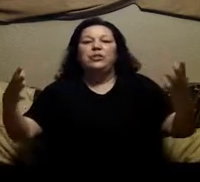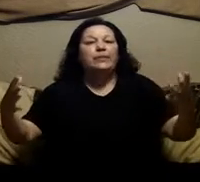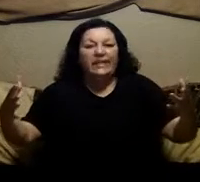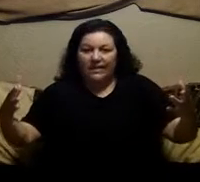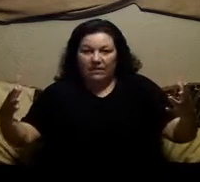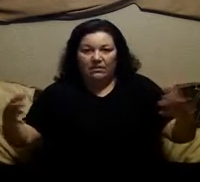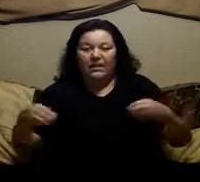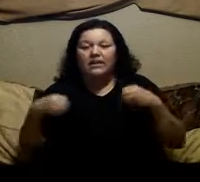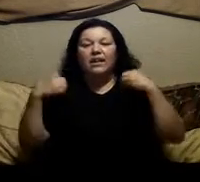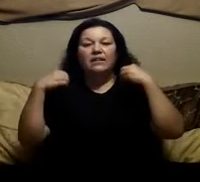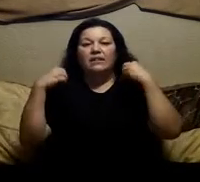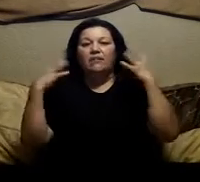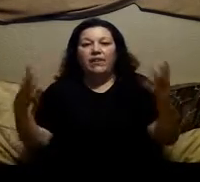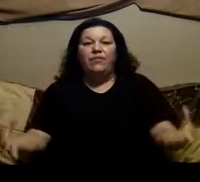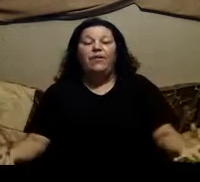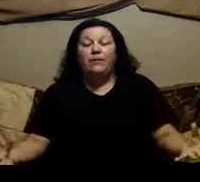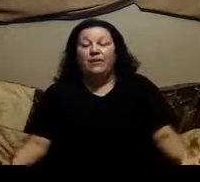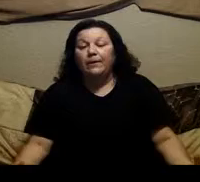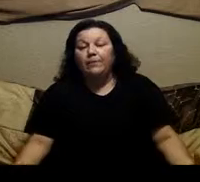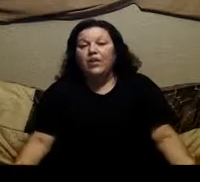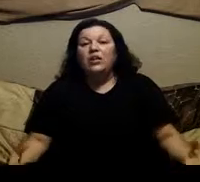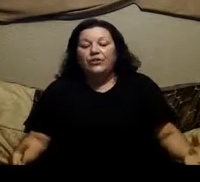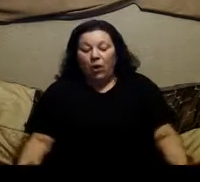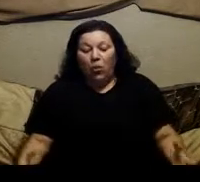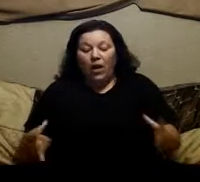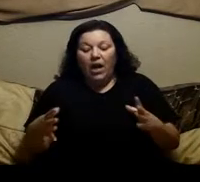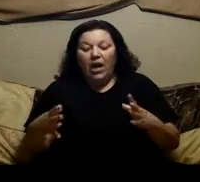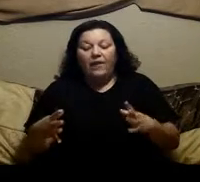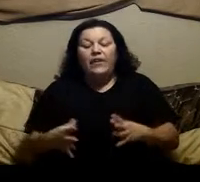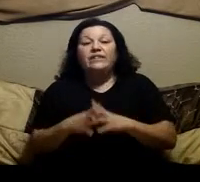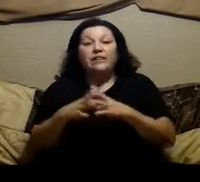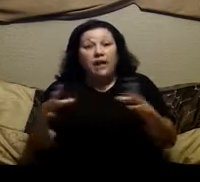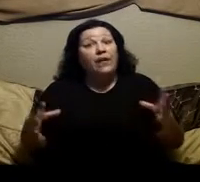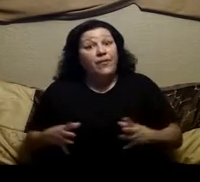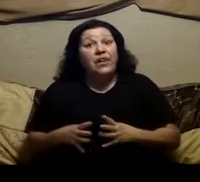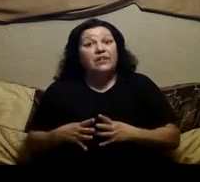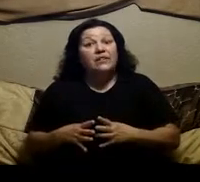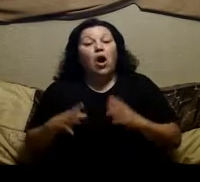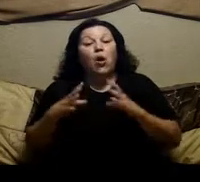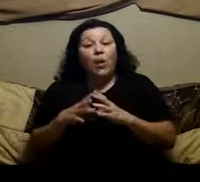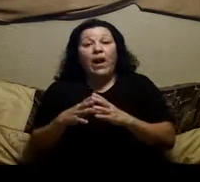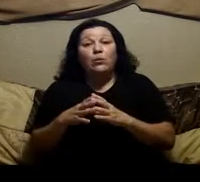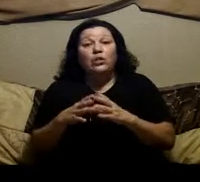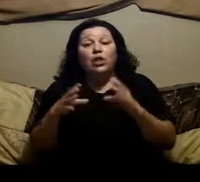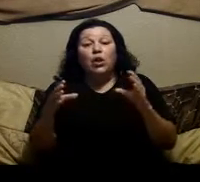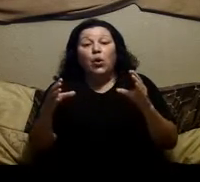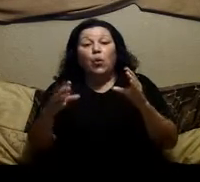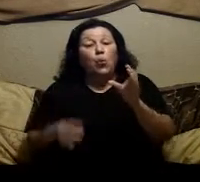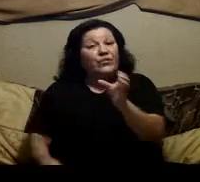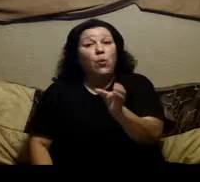was just releasing it's it's a very therapeutic so there is a lot of things around what's